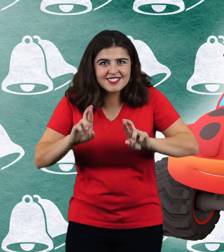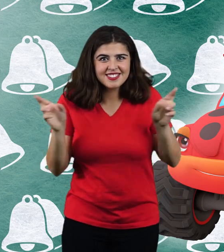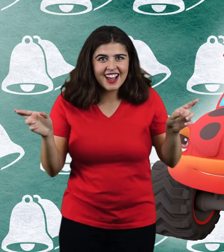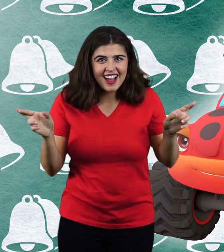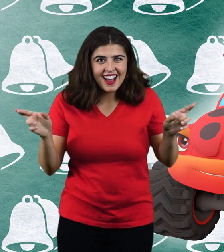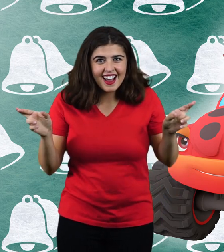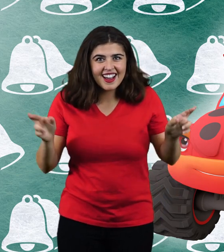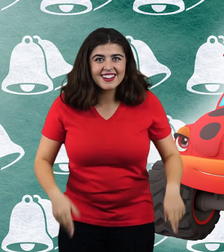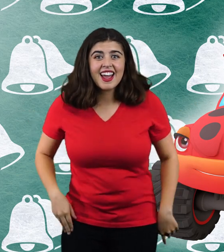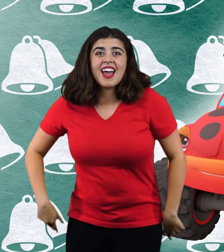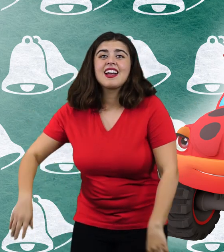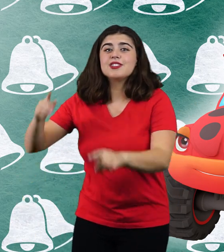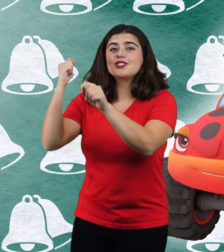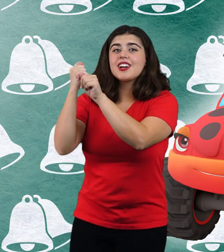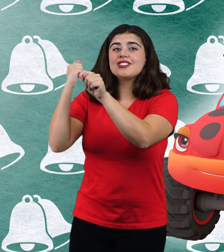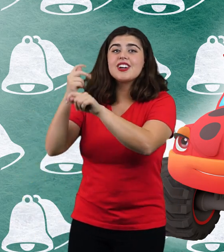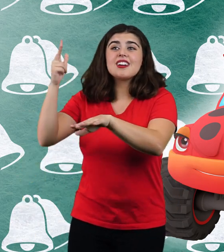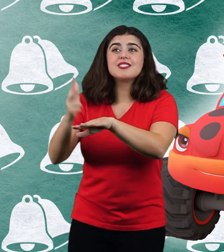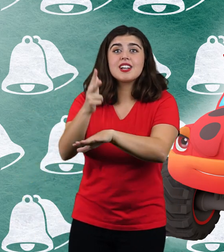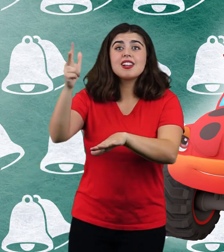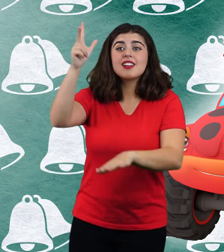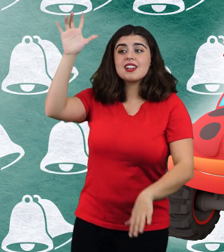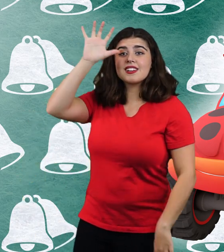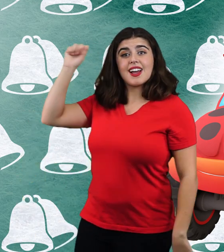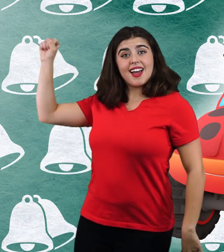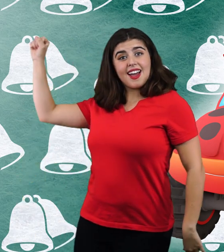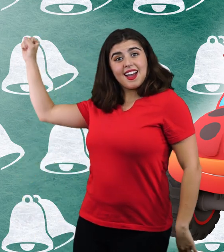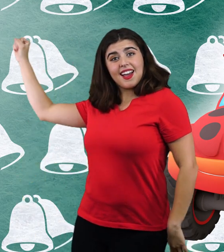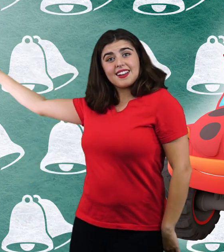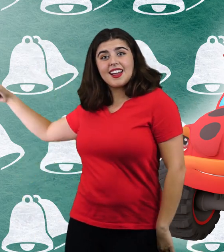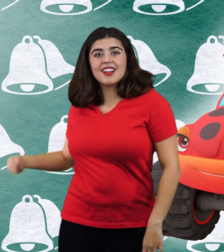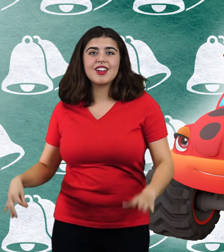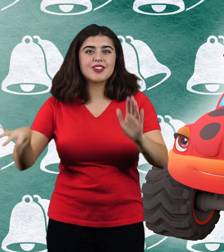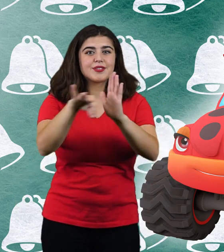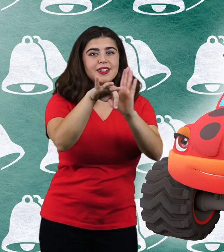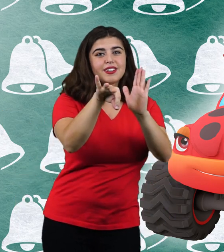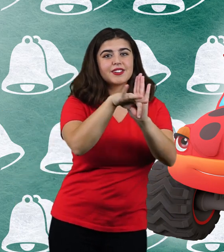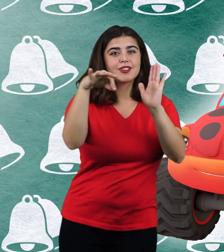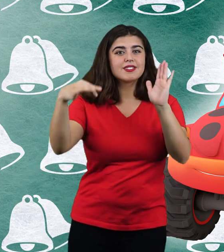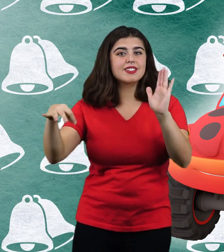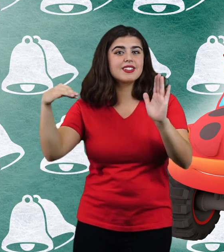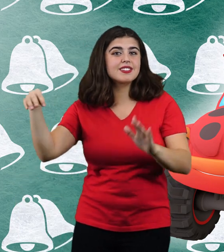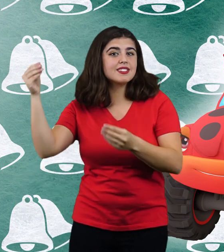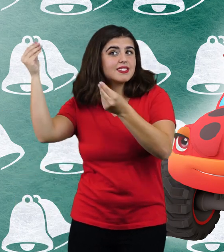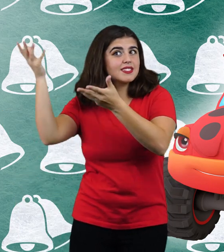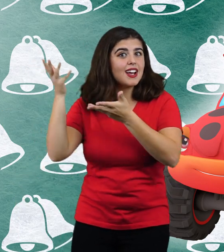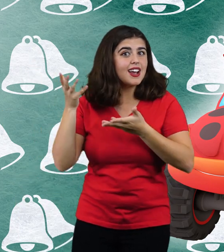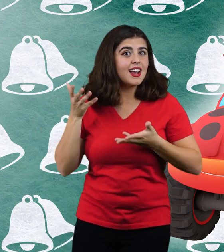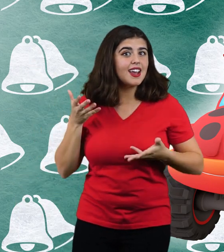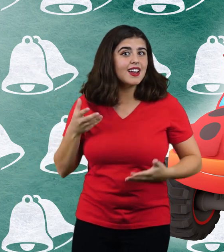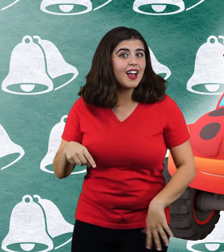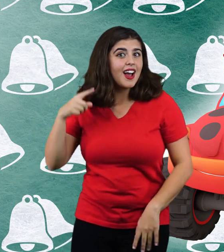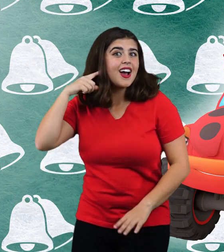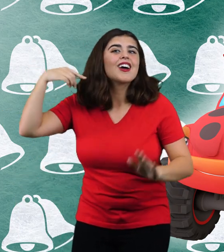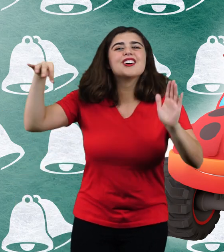today As the truck drives in the night, the truck bells start to say Hey,